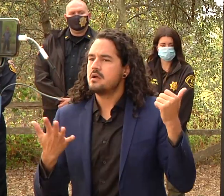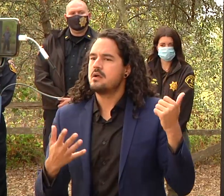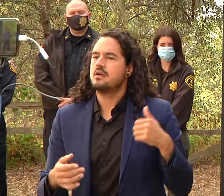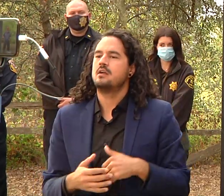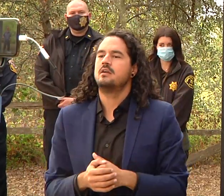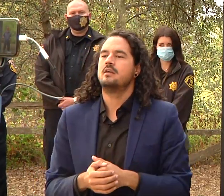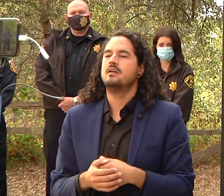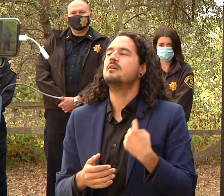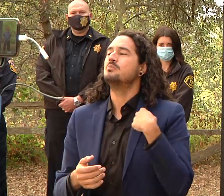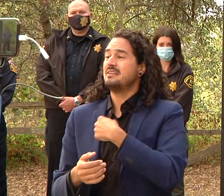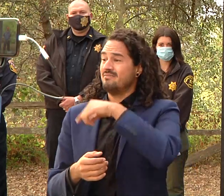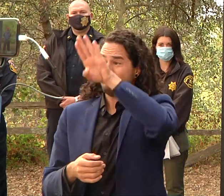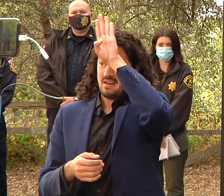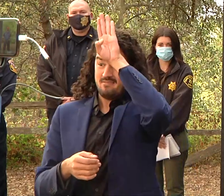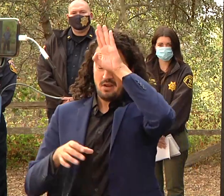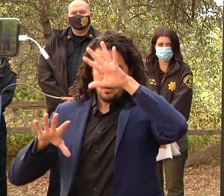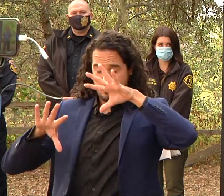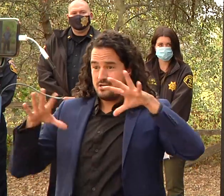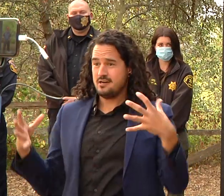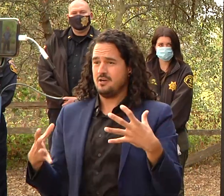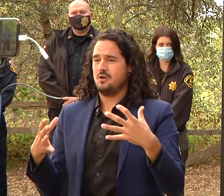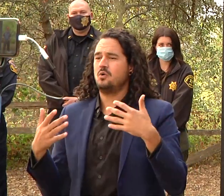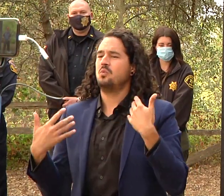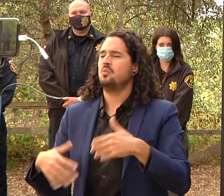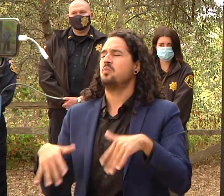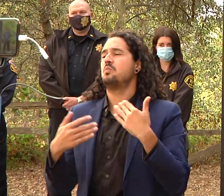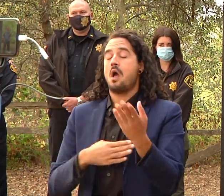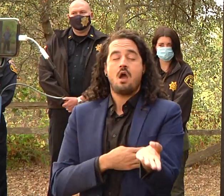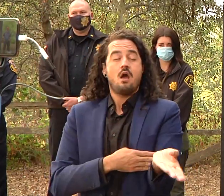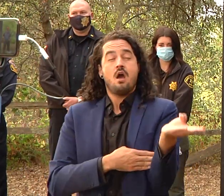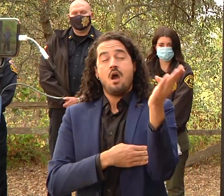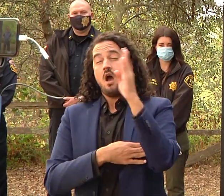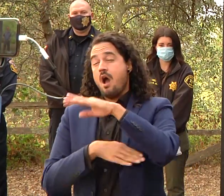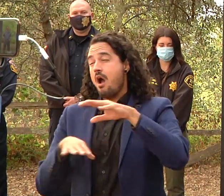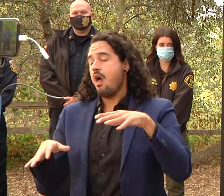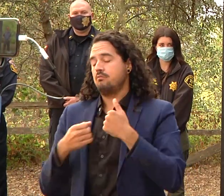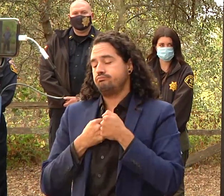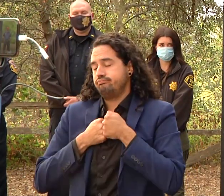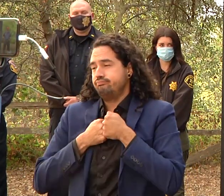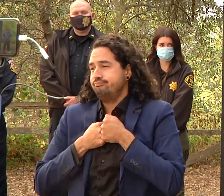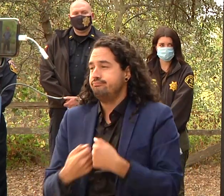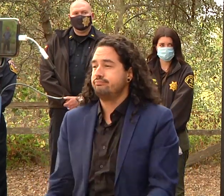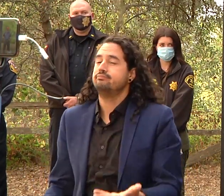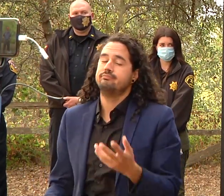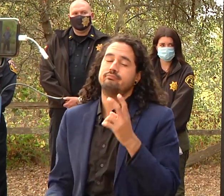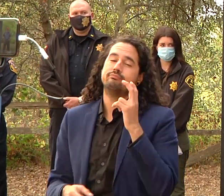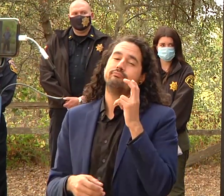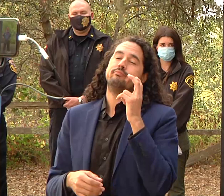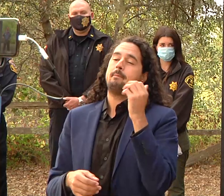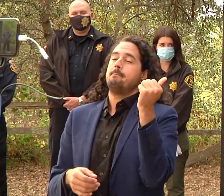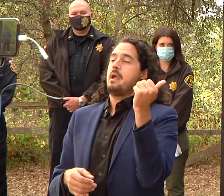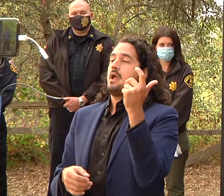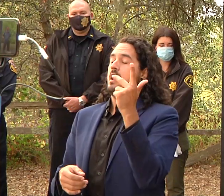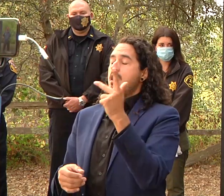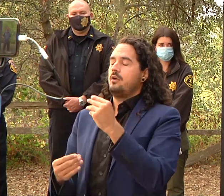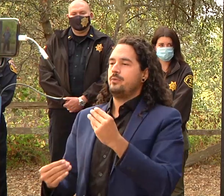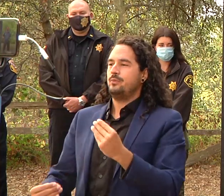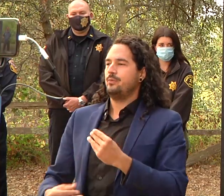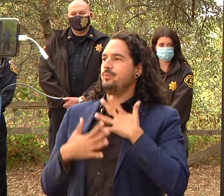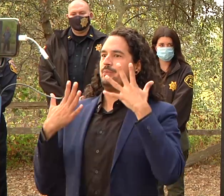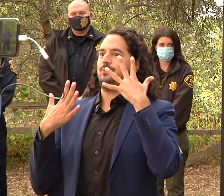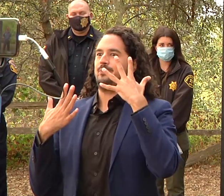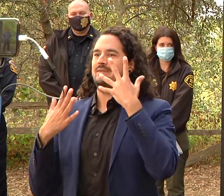24-hour shift to see those signs really makes all the difference for them to see someone saying thank you or a kid waving a flag or a sign